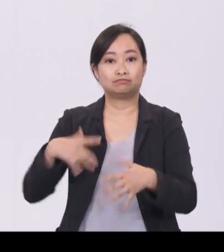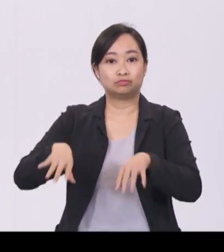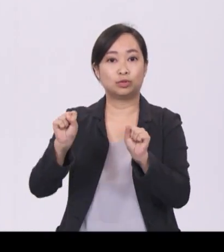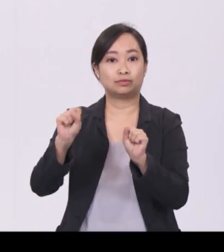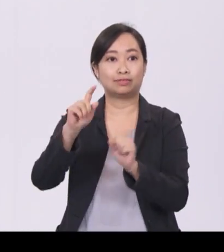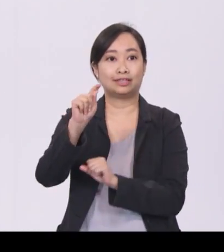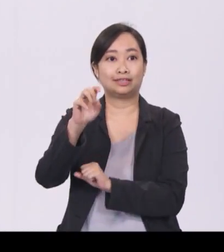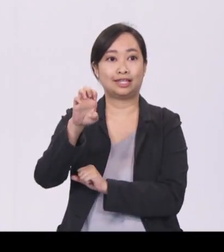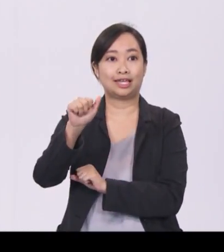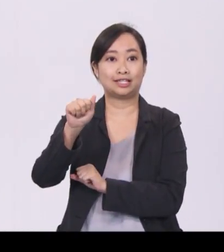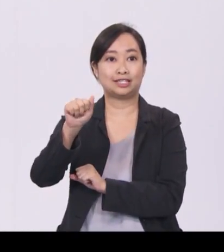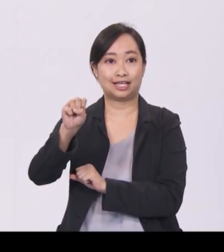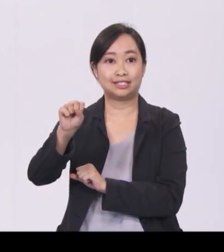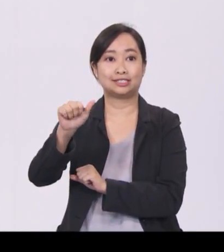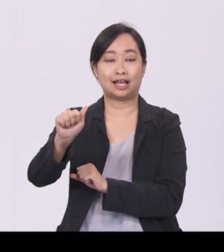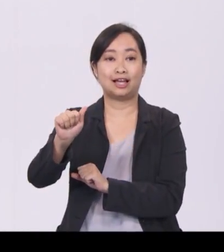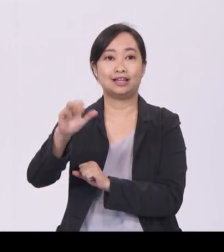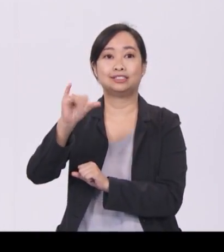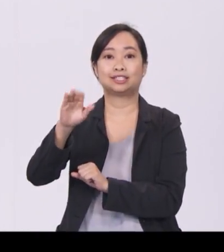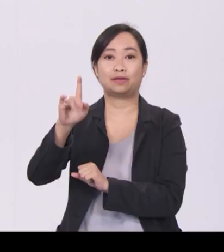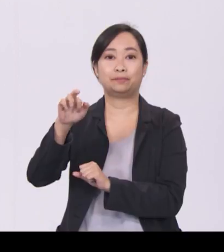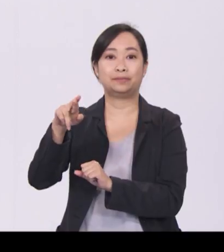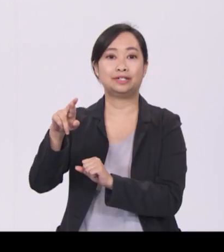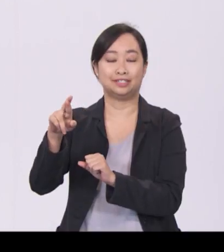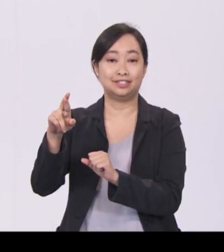is, someone who tests ICT systems for security loopholes.